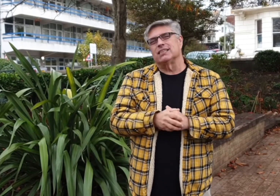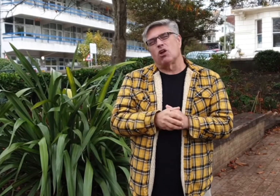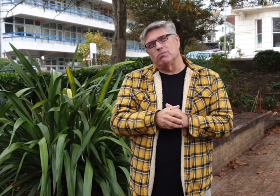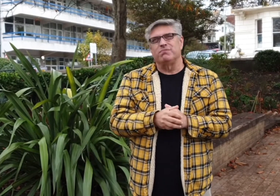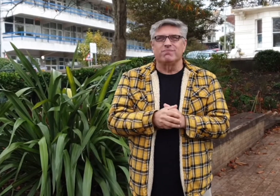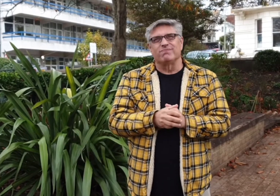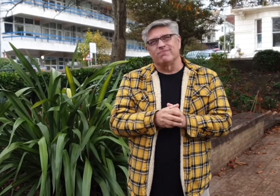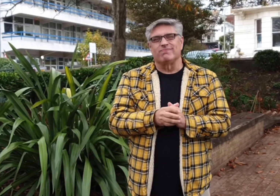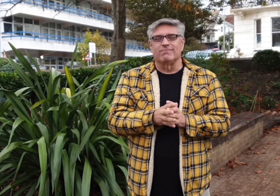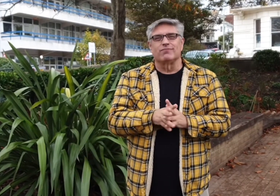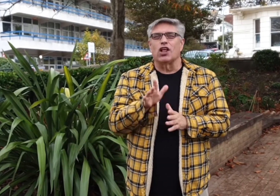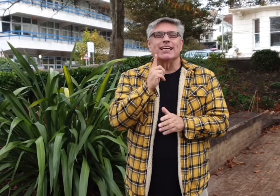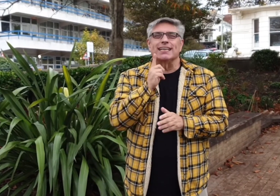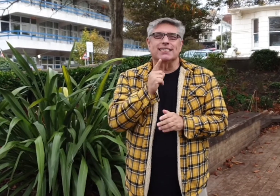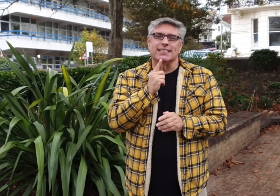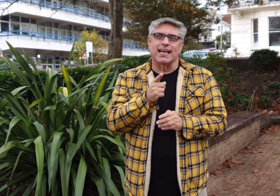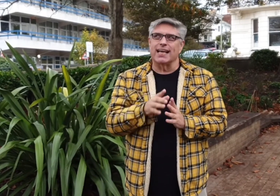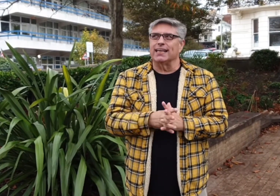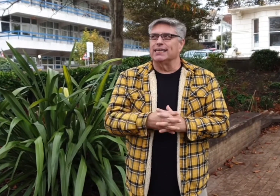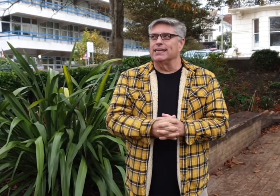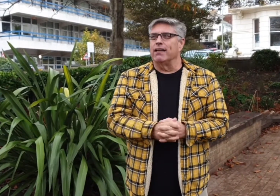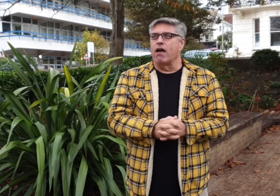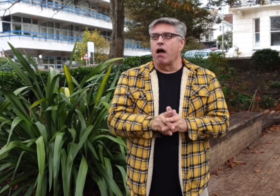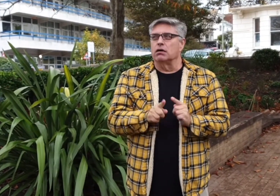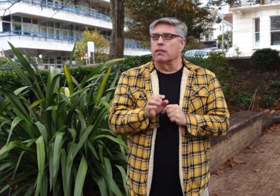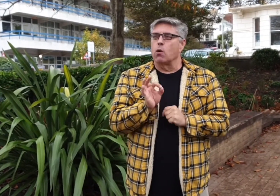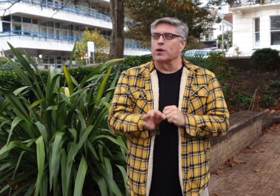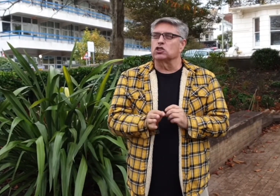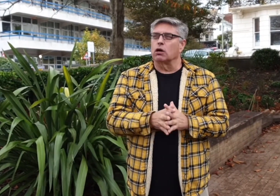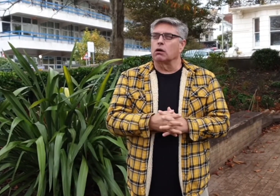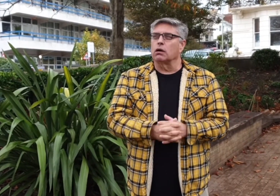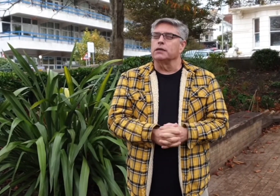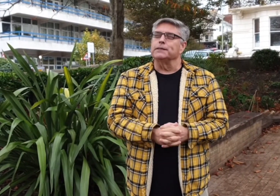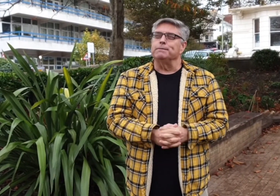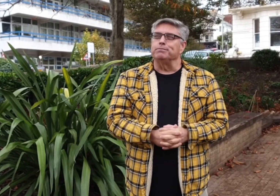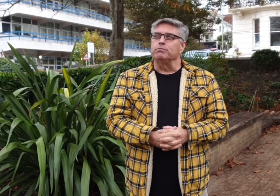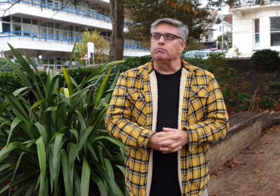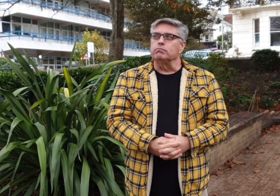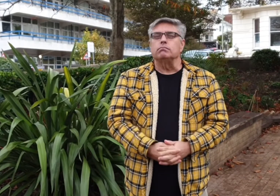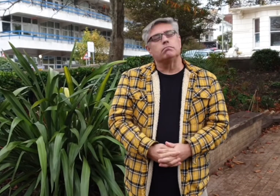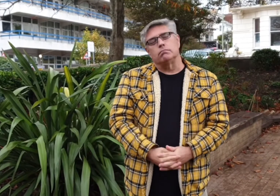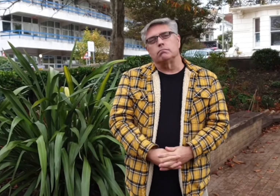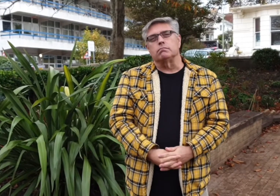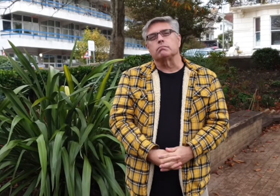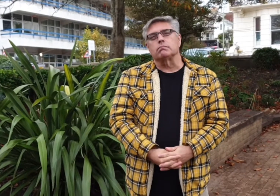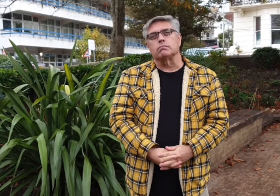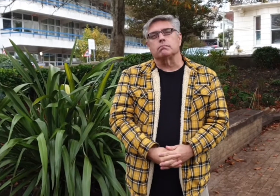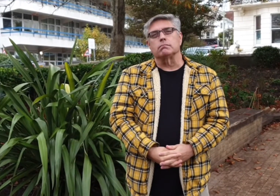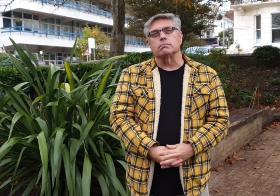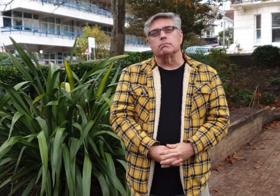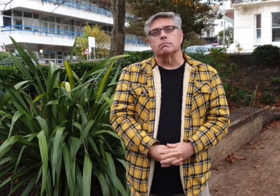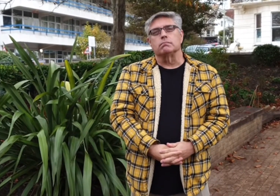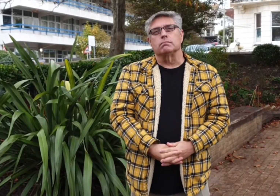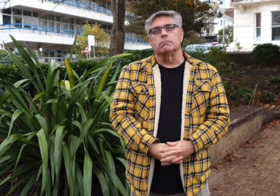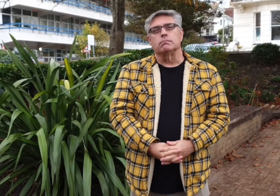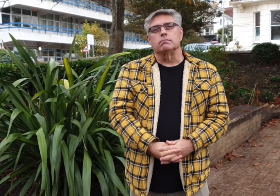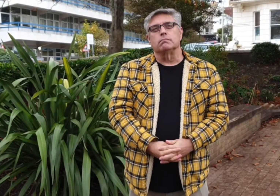They don't really get out very much and so it's been really hard for them during lockdown. It's not been easy at all. Yeah, I think that's my answer.